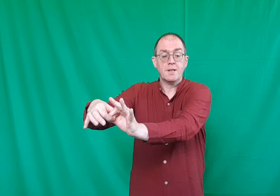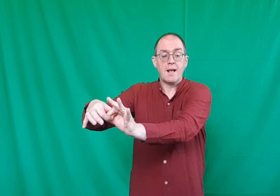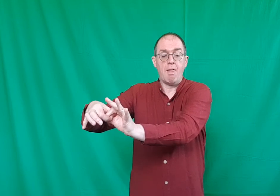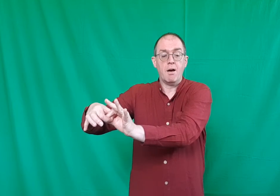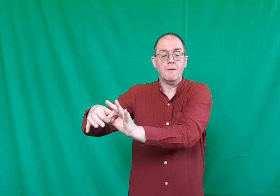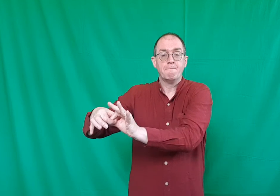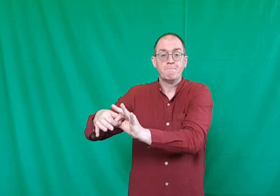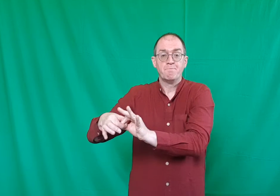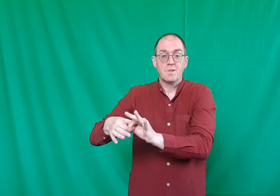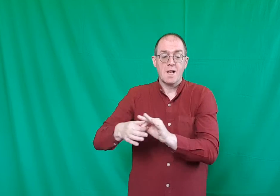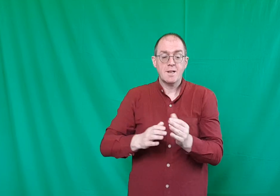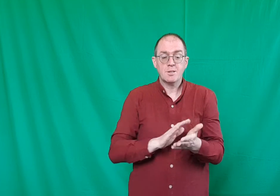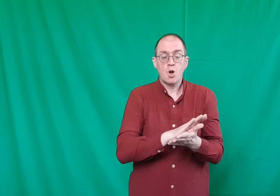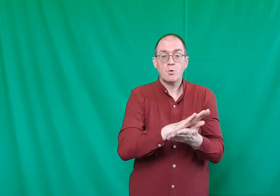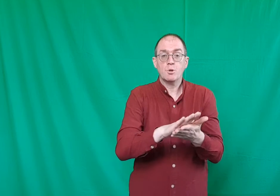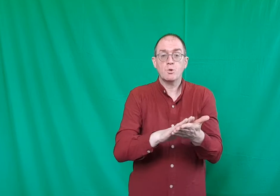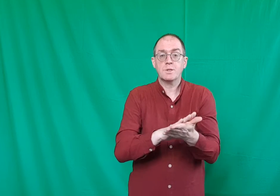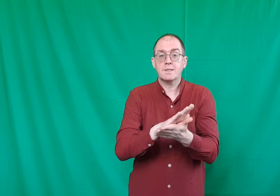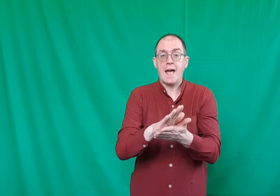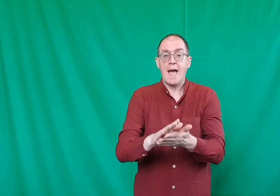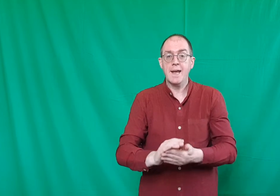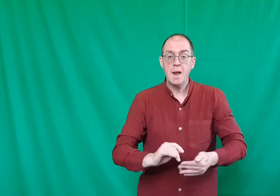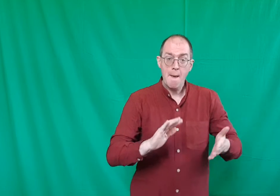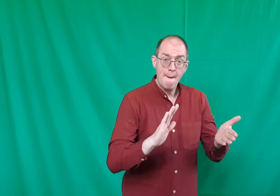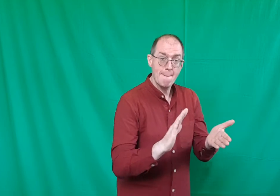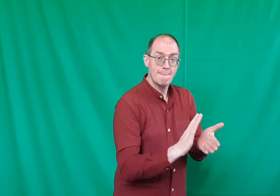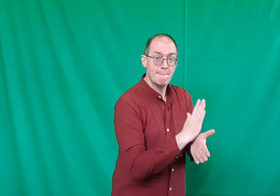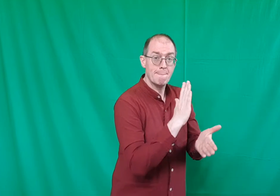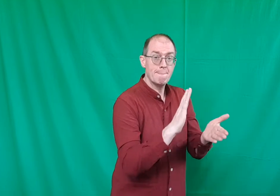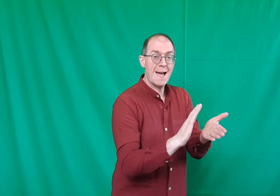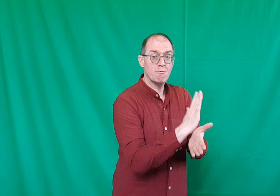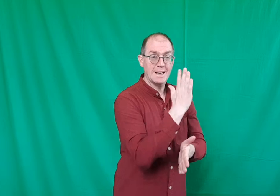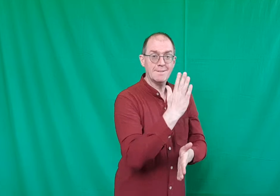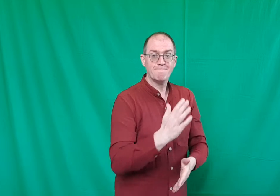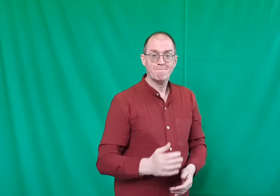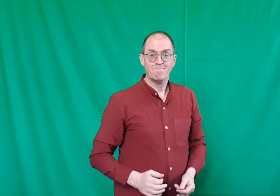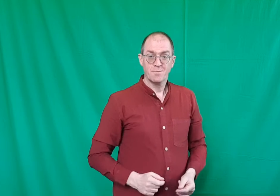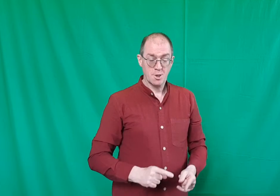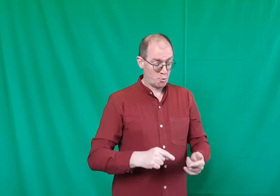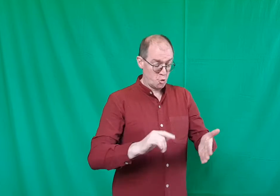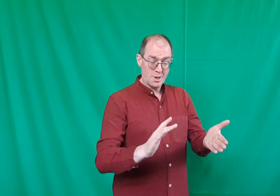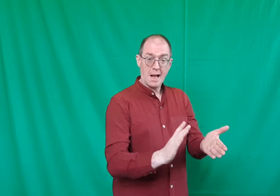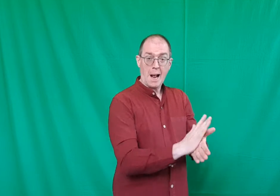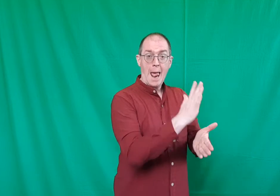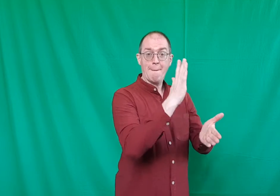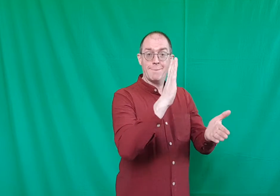together is going to sign Merry. So just clap.